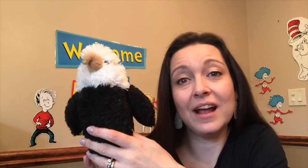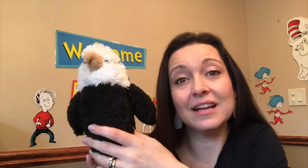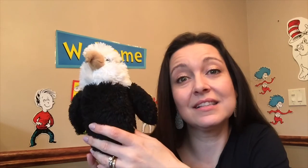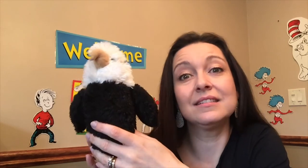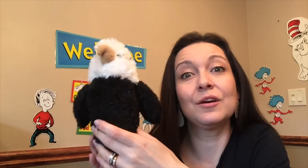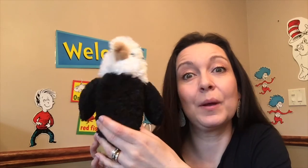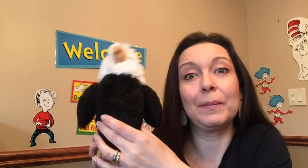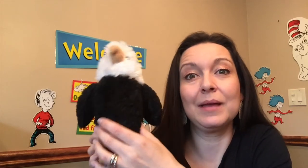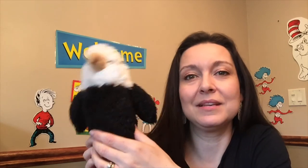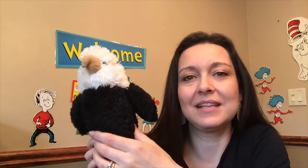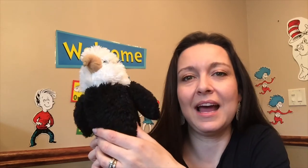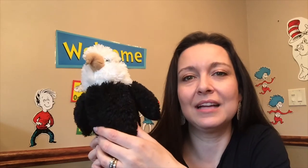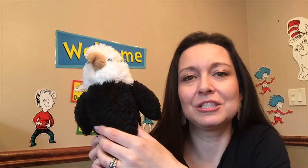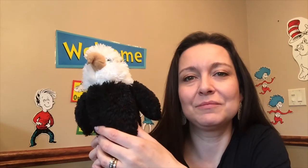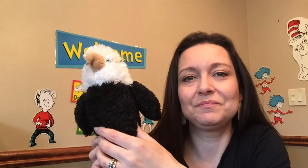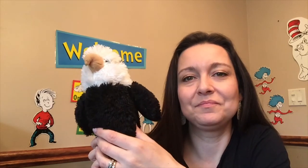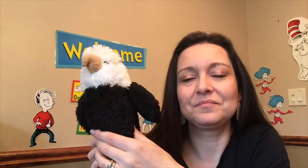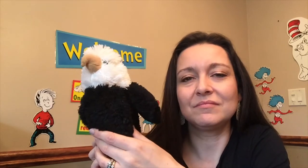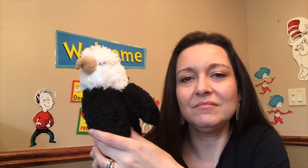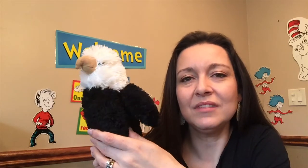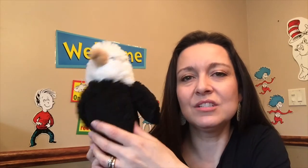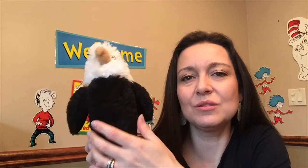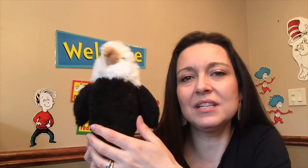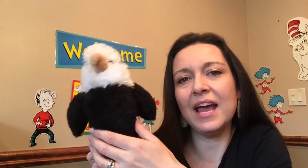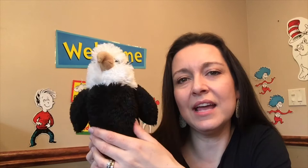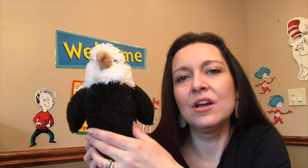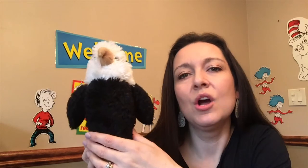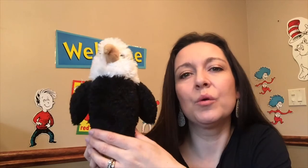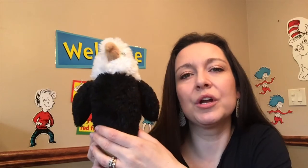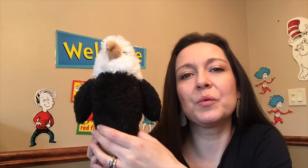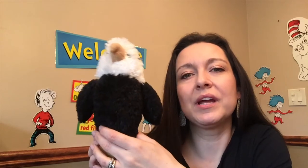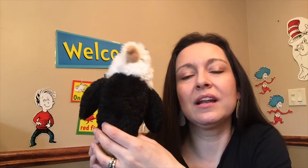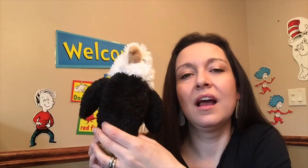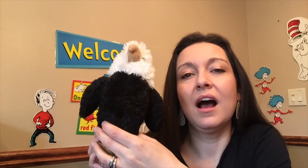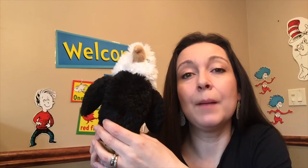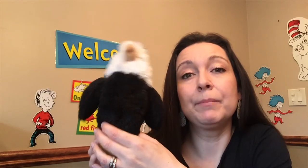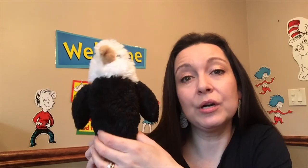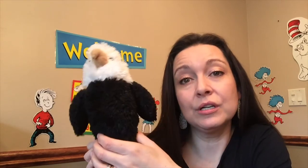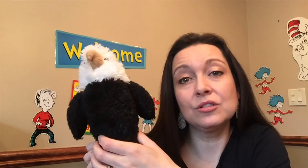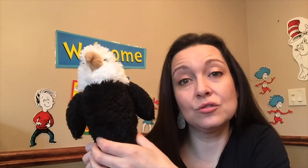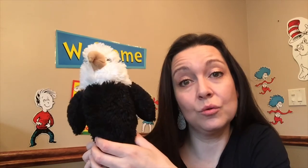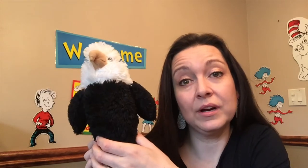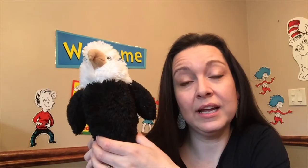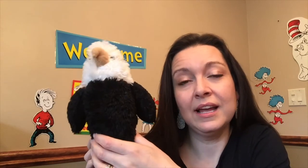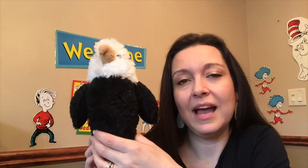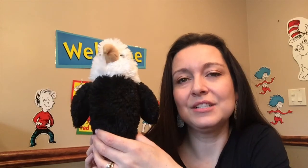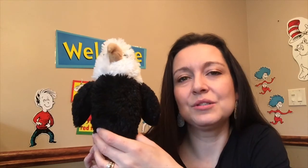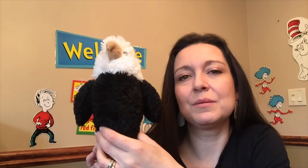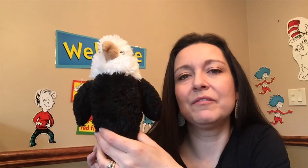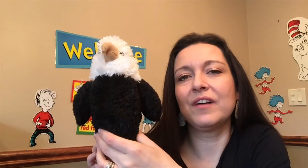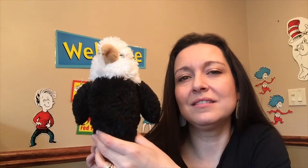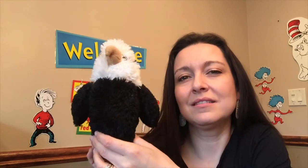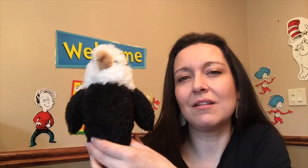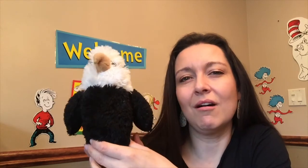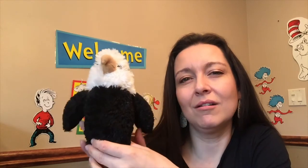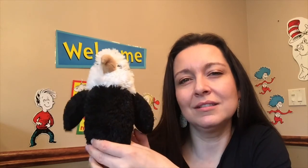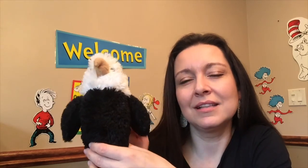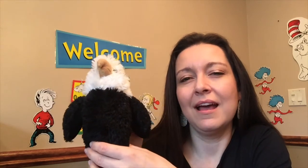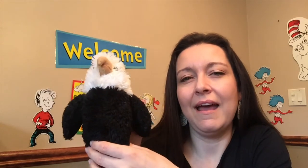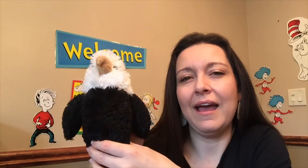eggs until their babies hatch so today we're going to read a bird story and do some fun songs and